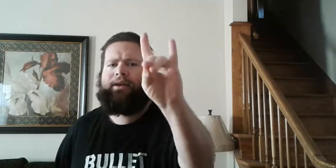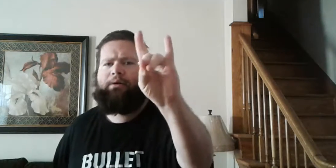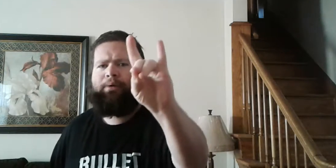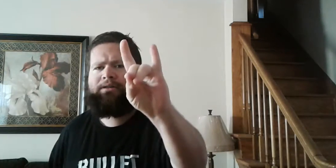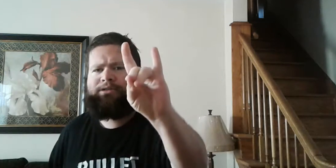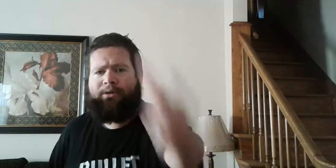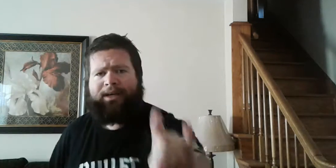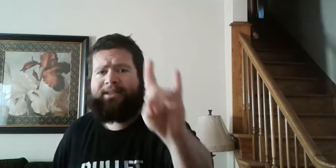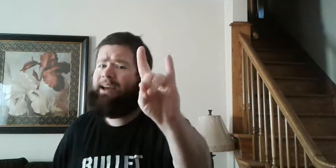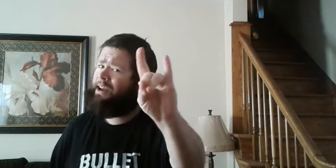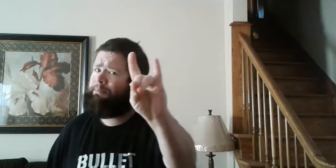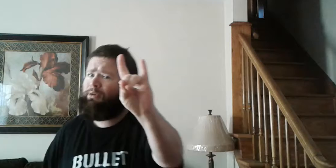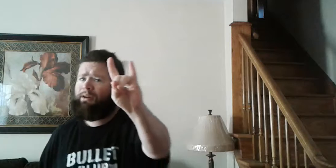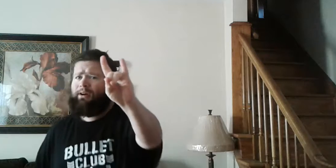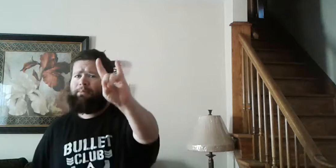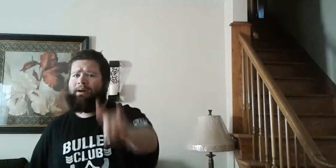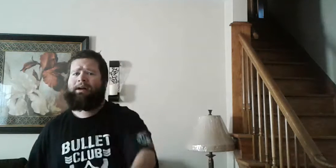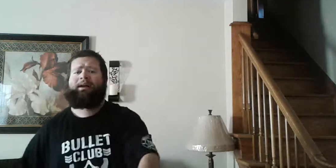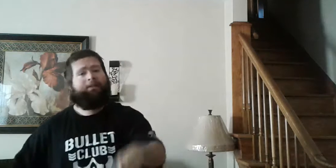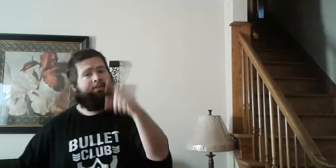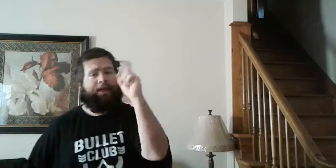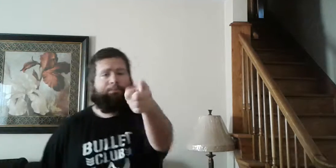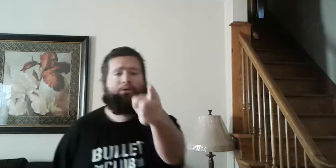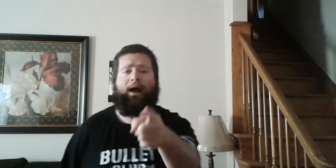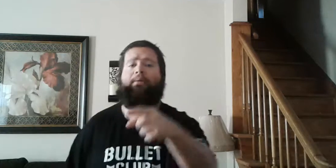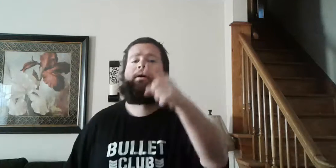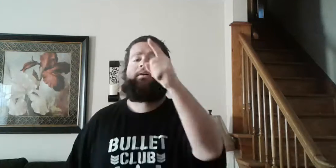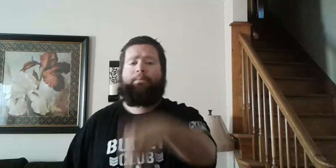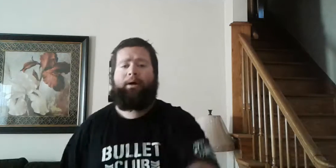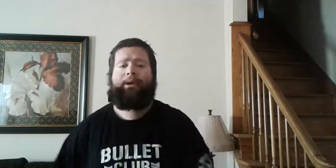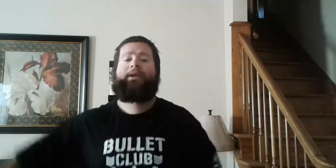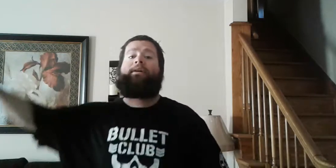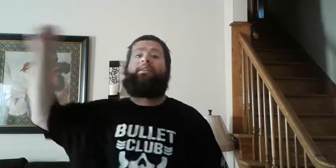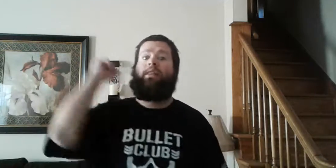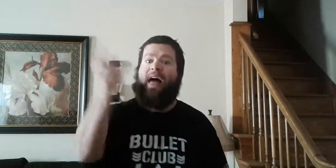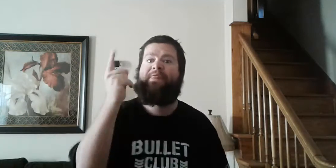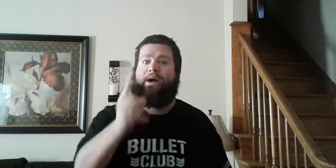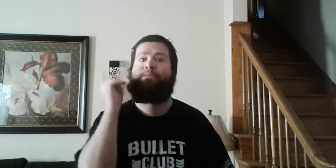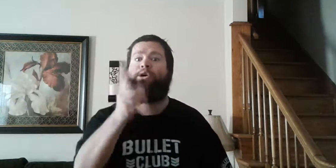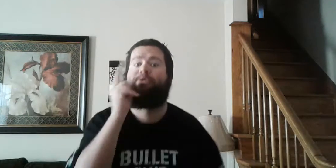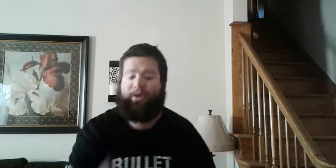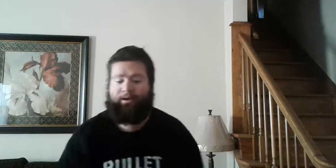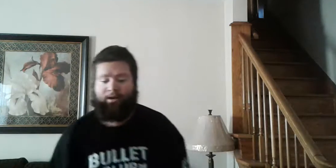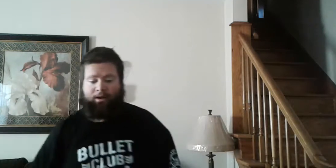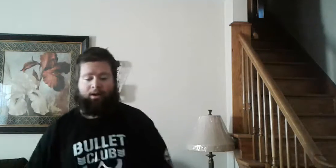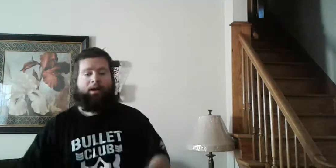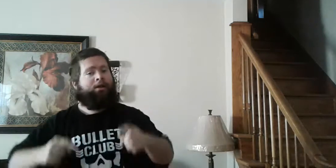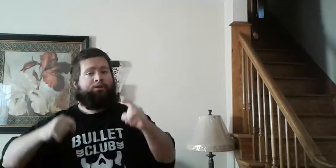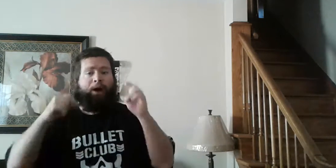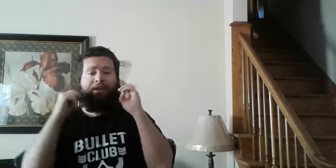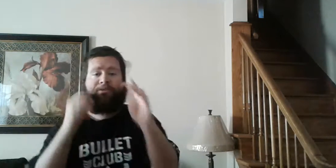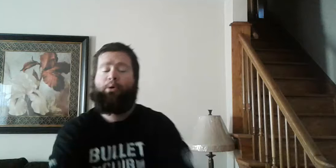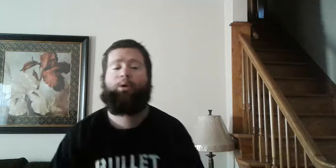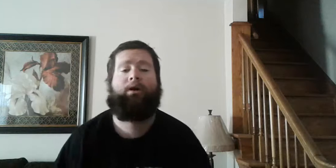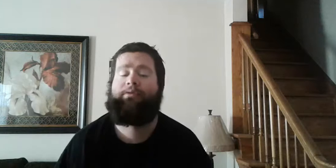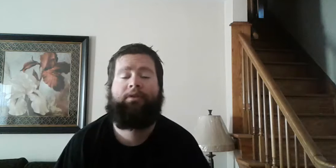young bucks do this in a bullcrap that's bullcrap WWE don't let them use it so I support but